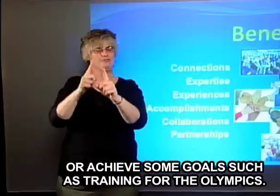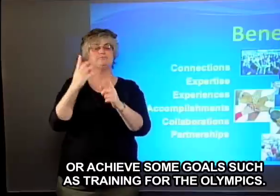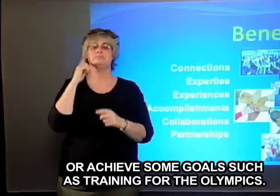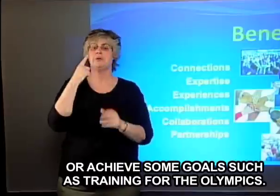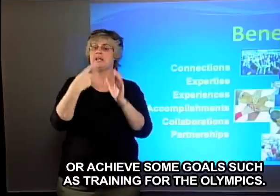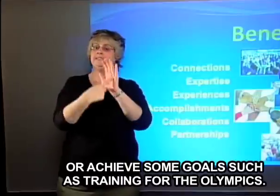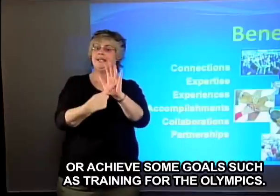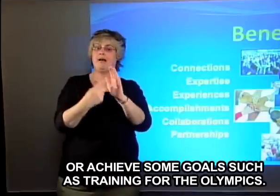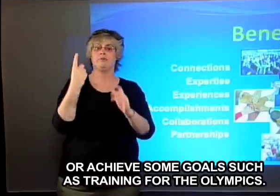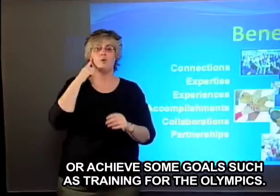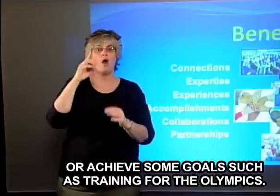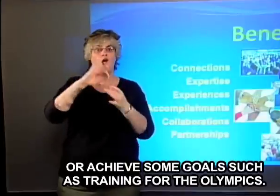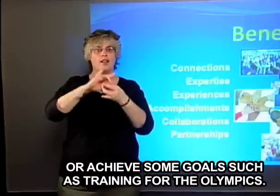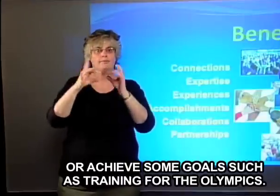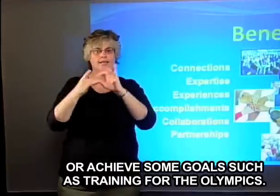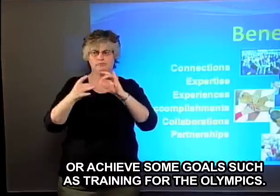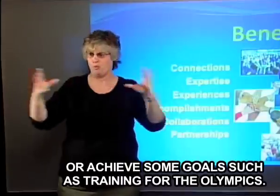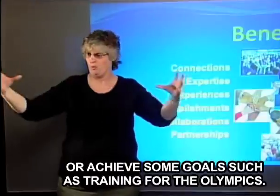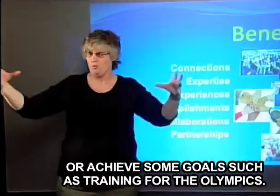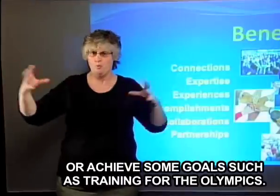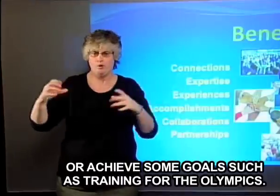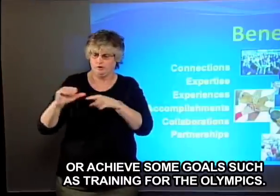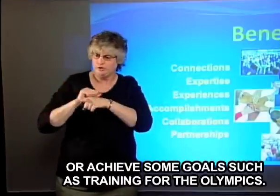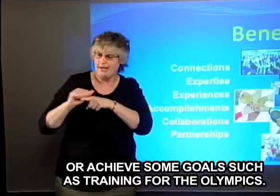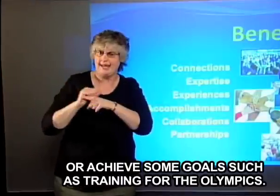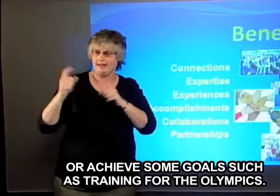achieve some goals, such as training for the Olympics.